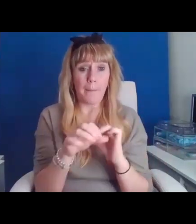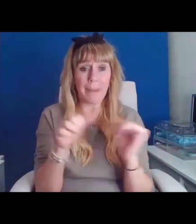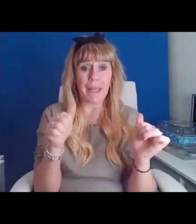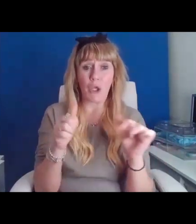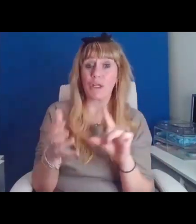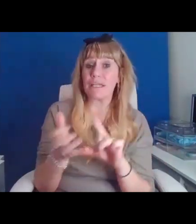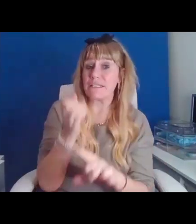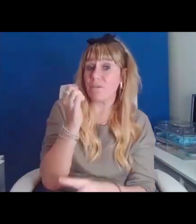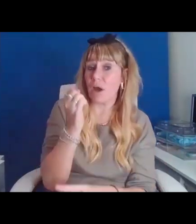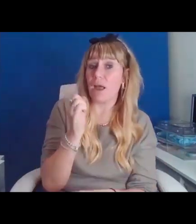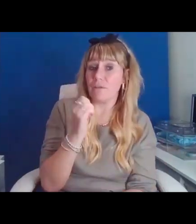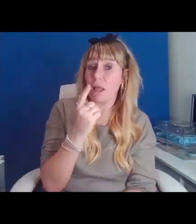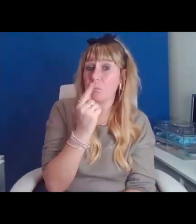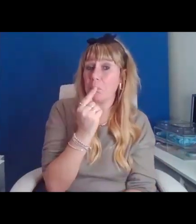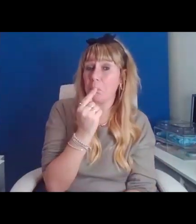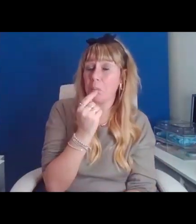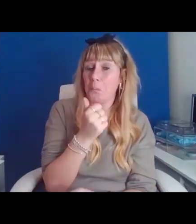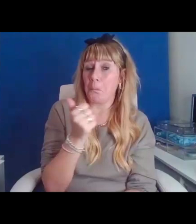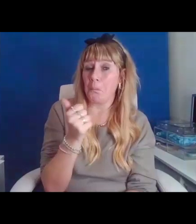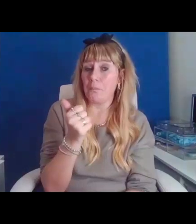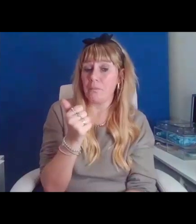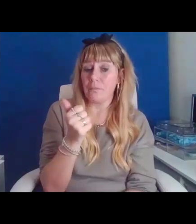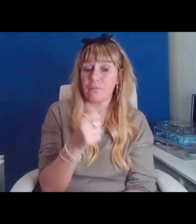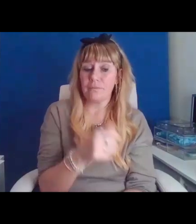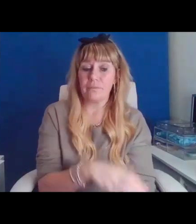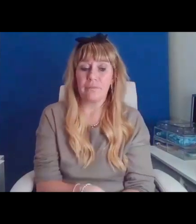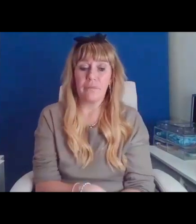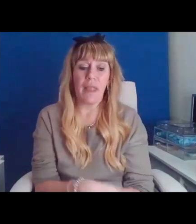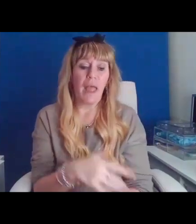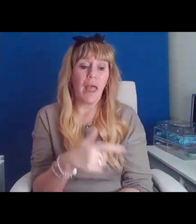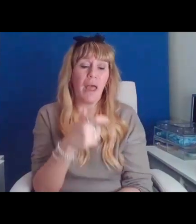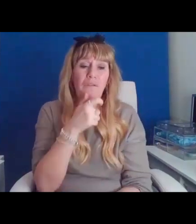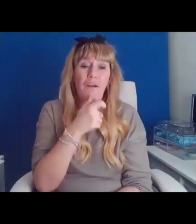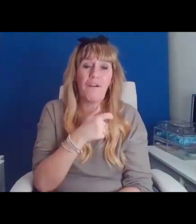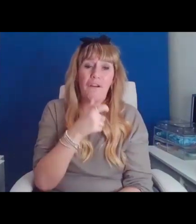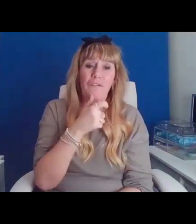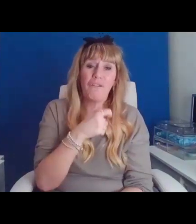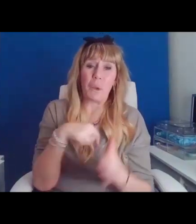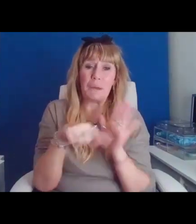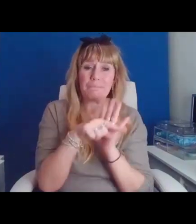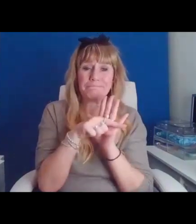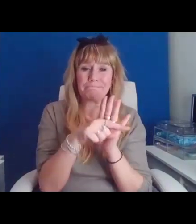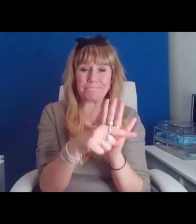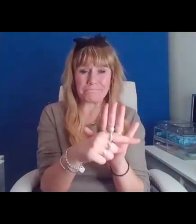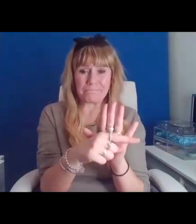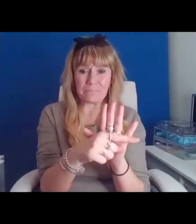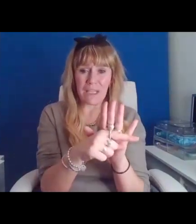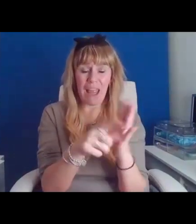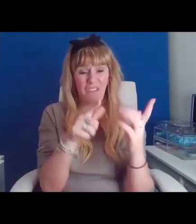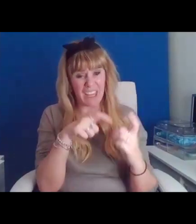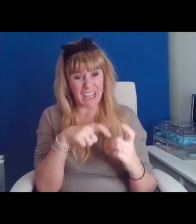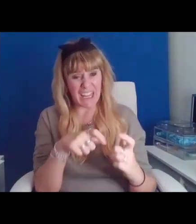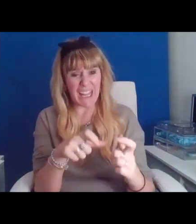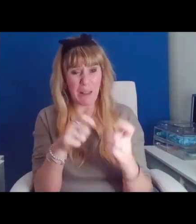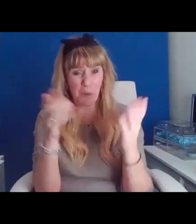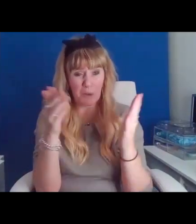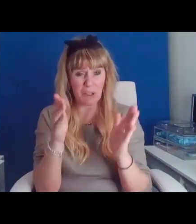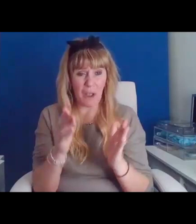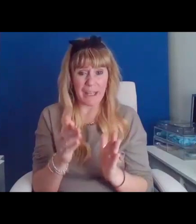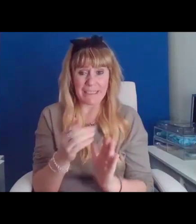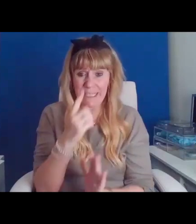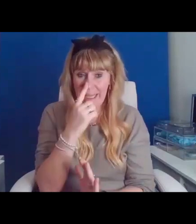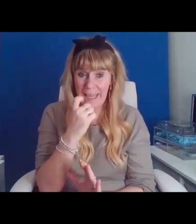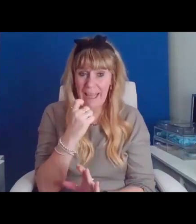There are a few downsides, of course. Turns out, if you keep on dieting, it can take its toll,